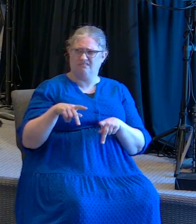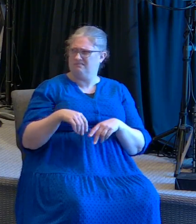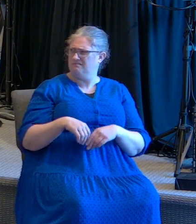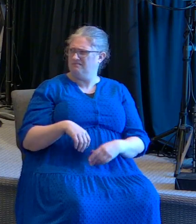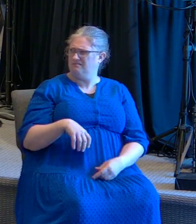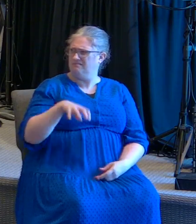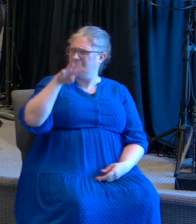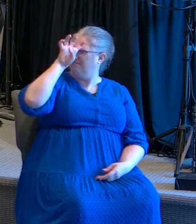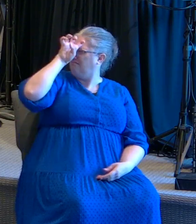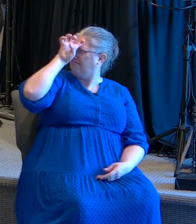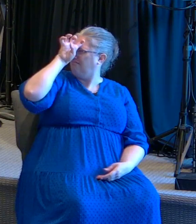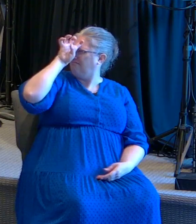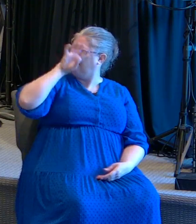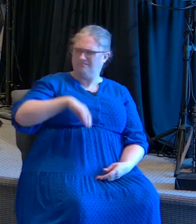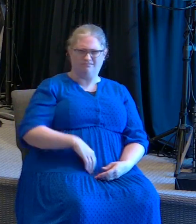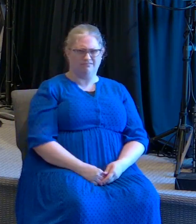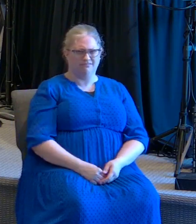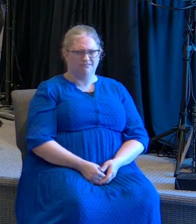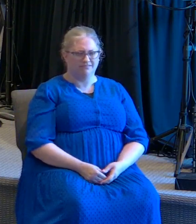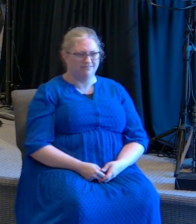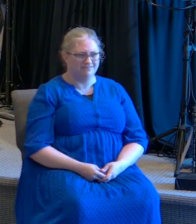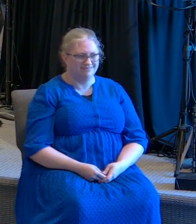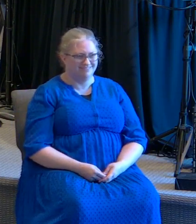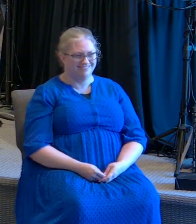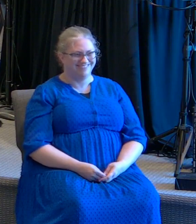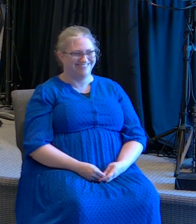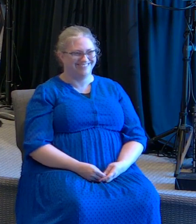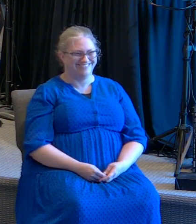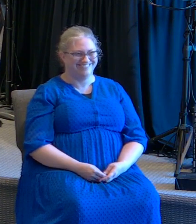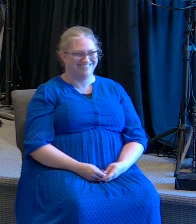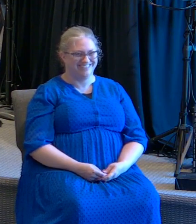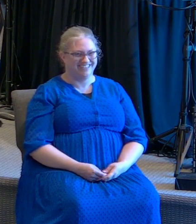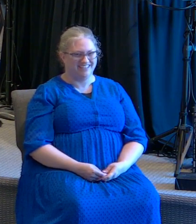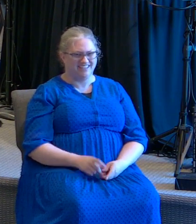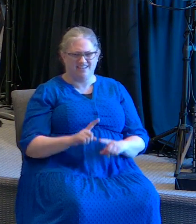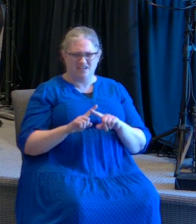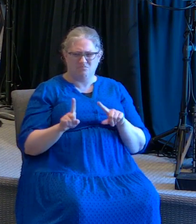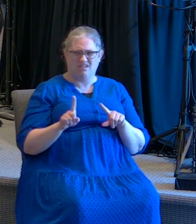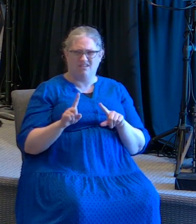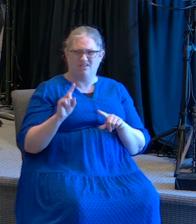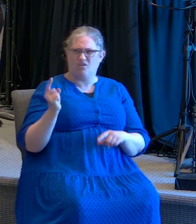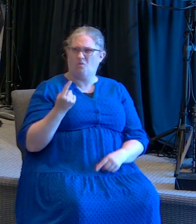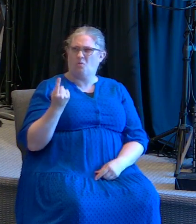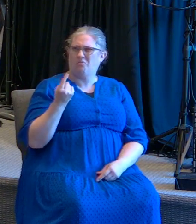Y los religiosos se quedaron paralizados. Pero solo Dios